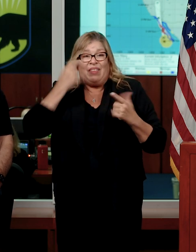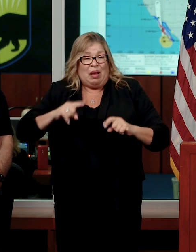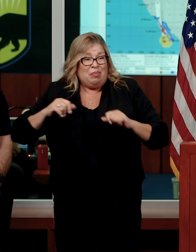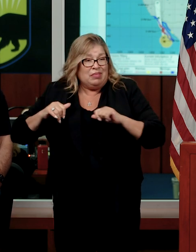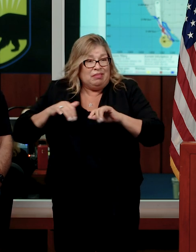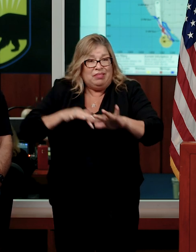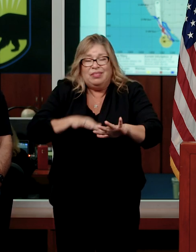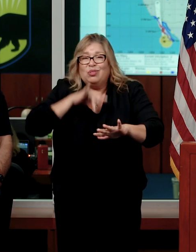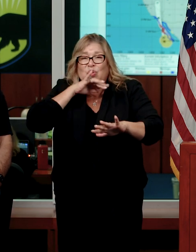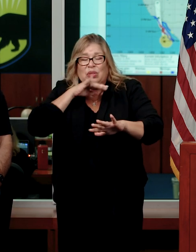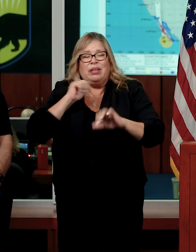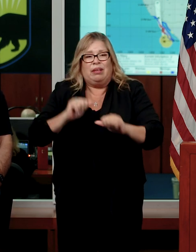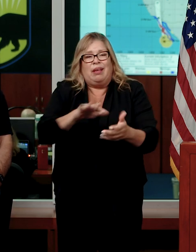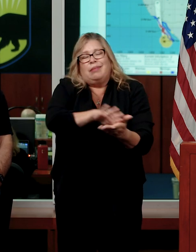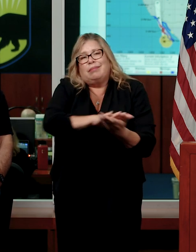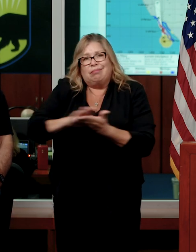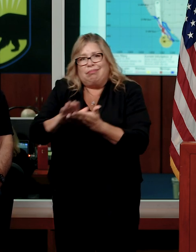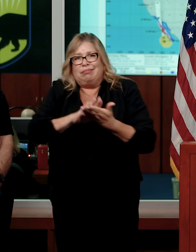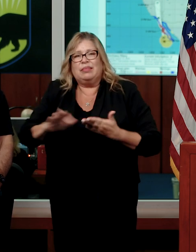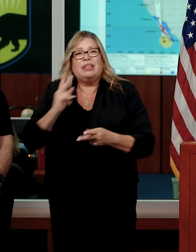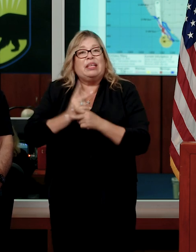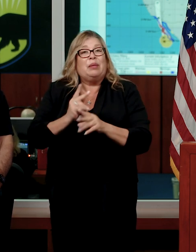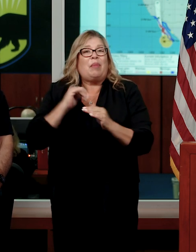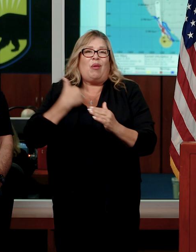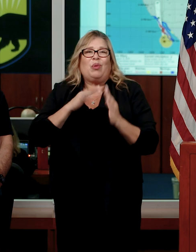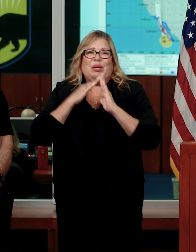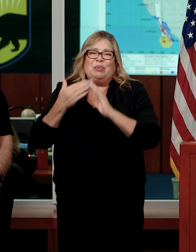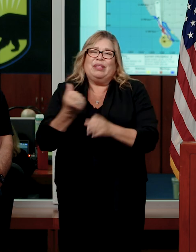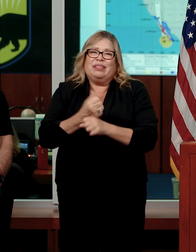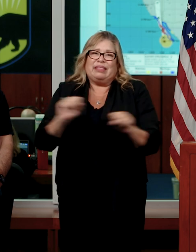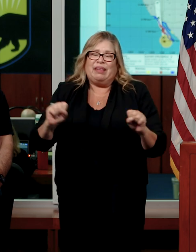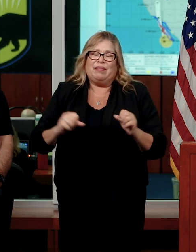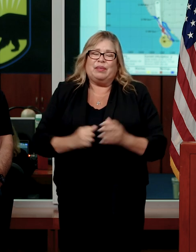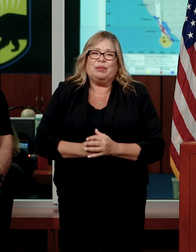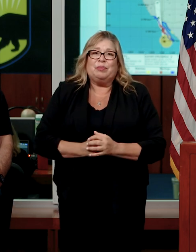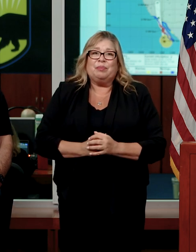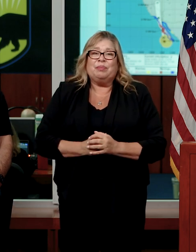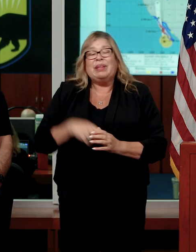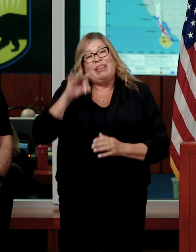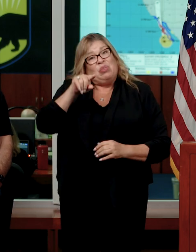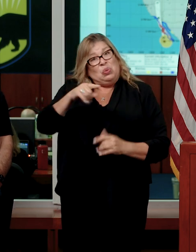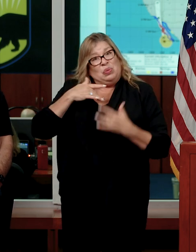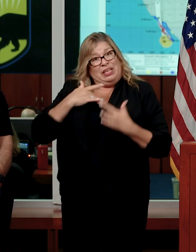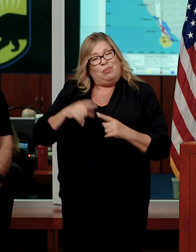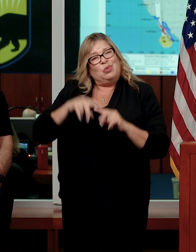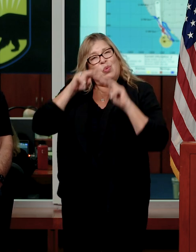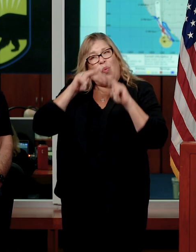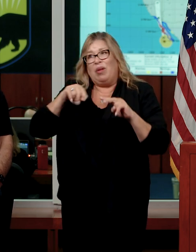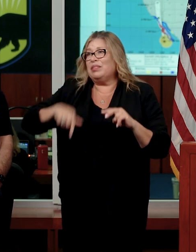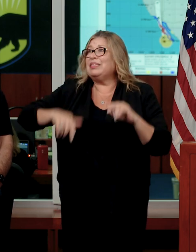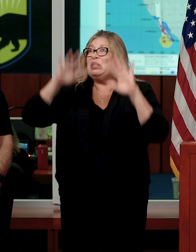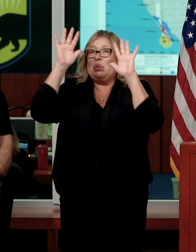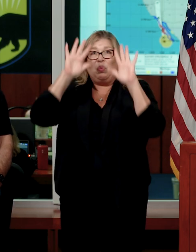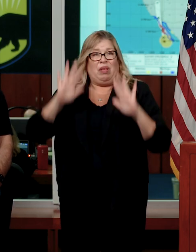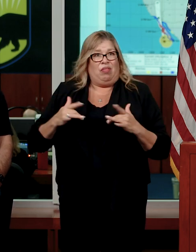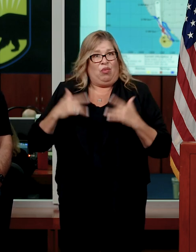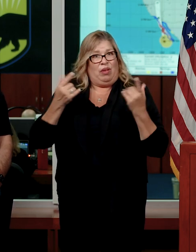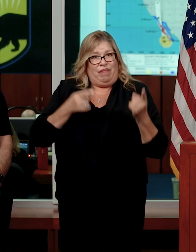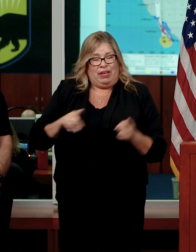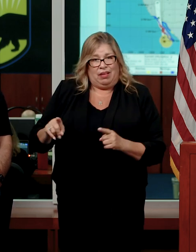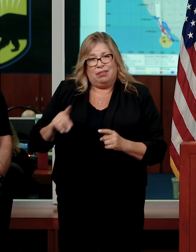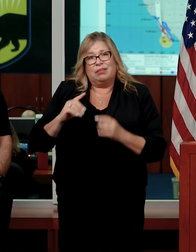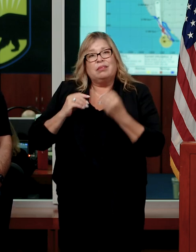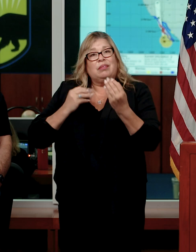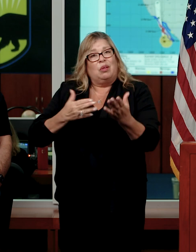and keep our communities safe. If you are someone who tracks the historical nature of these kinds of weather events, we did